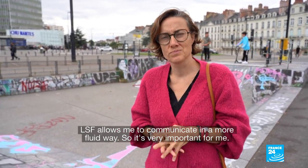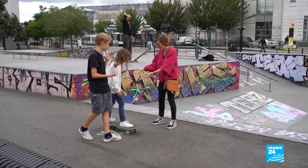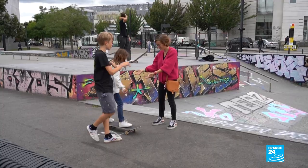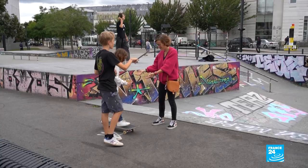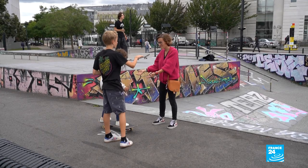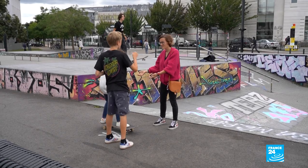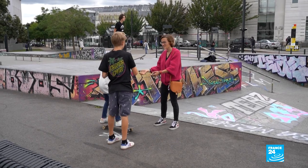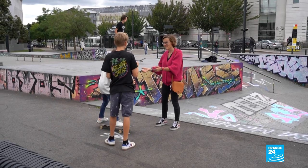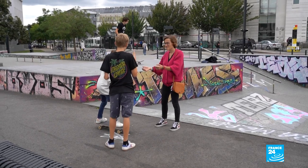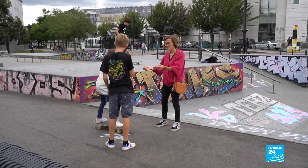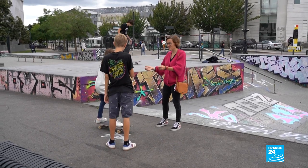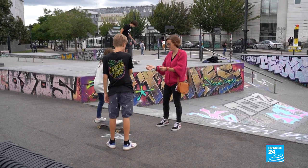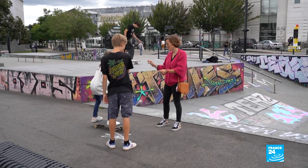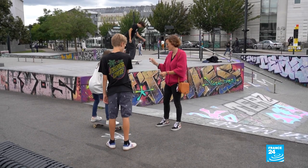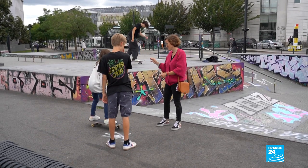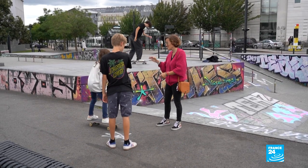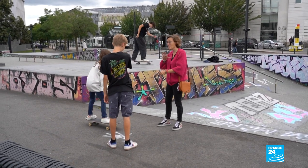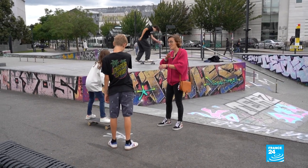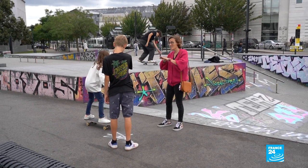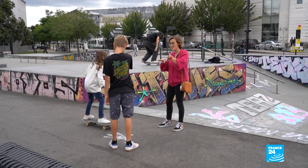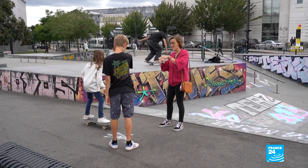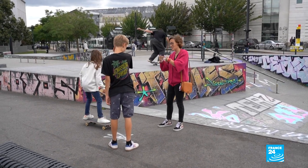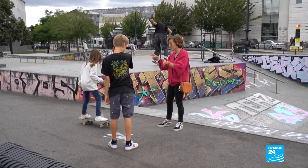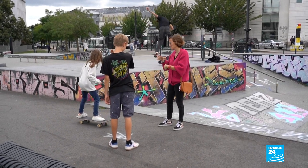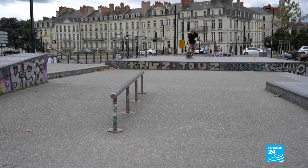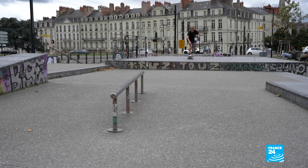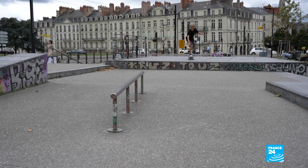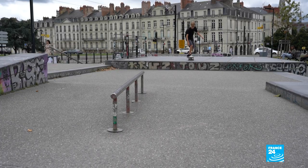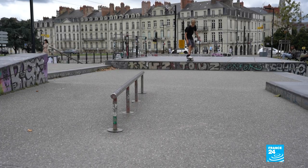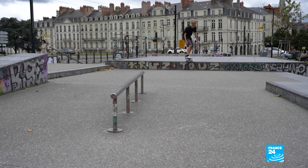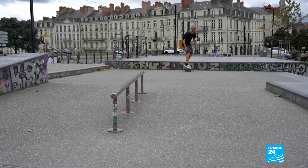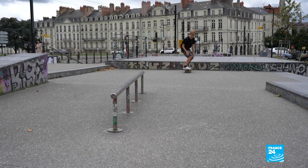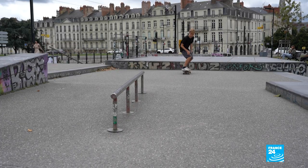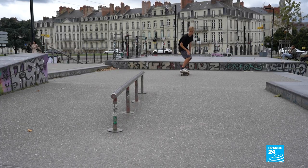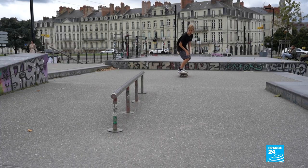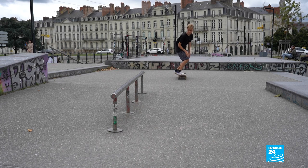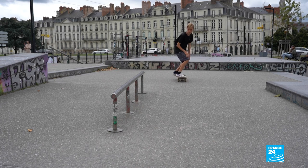Having to put up with other people staring isn't always easy. But Aussie's proud that he can sign fluently.